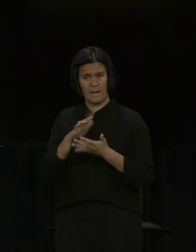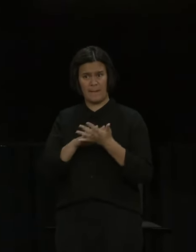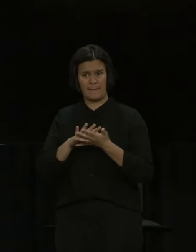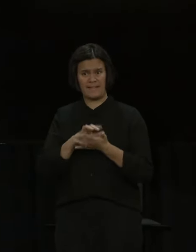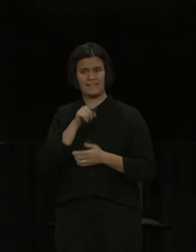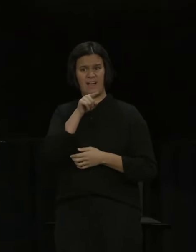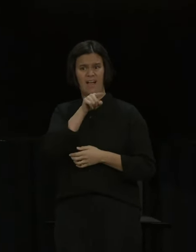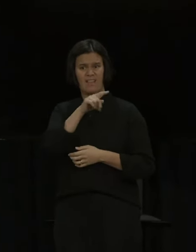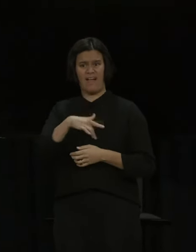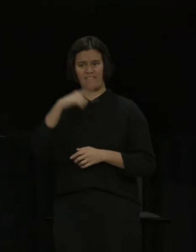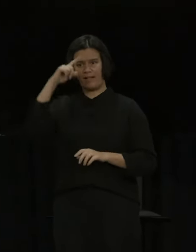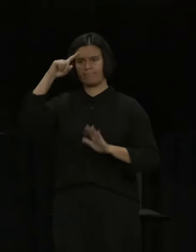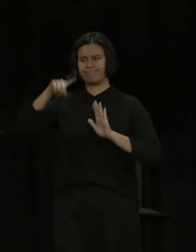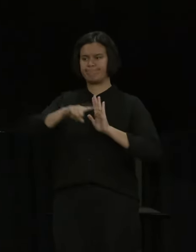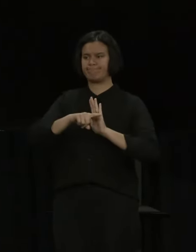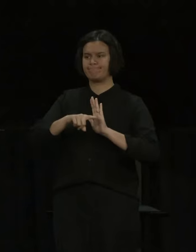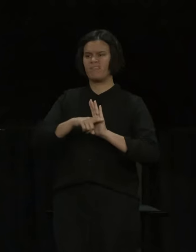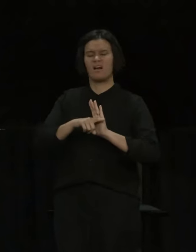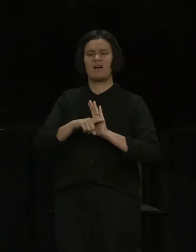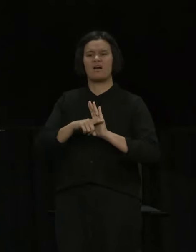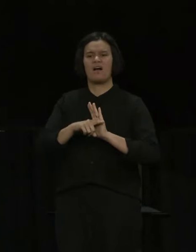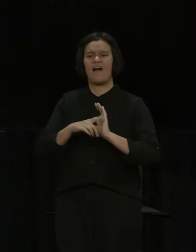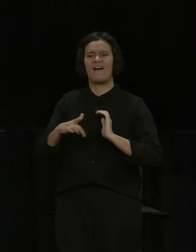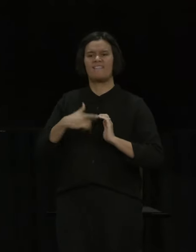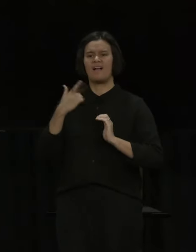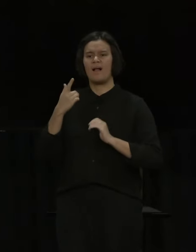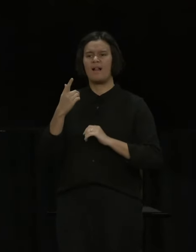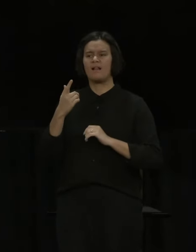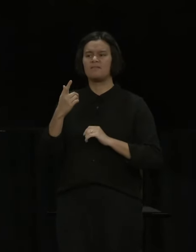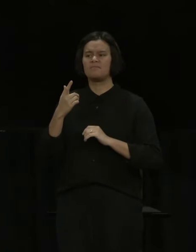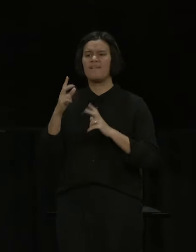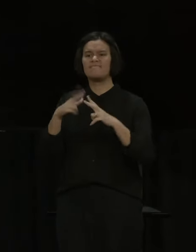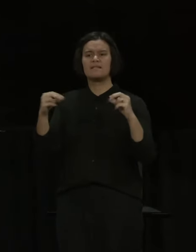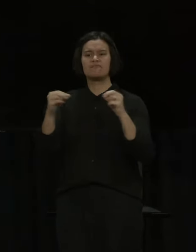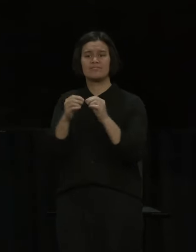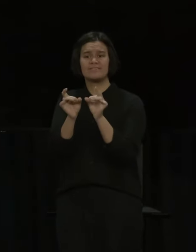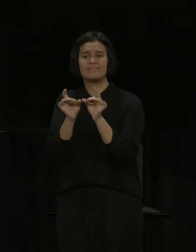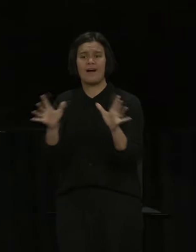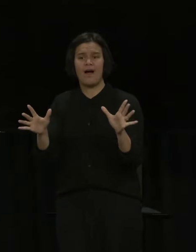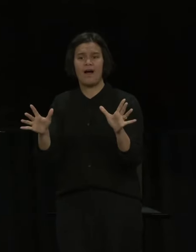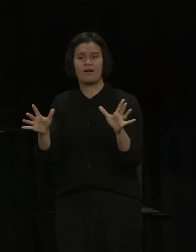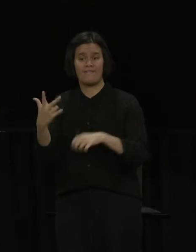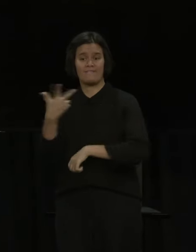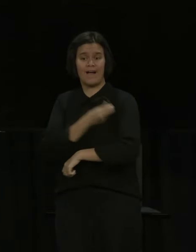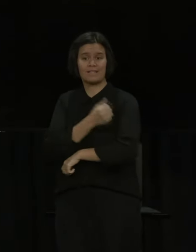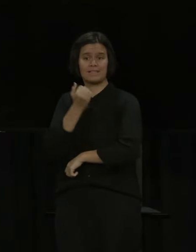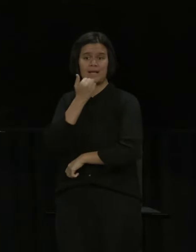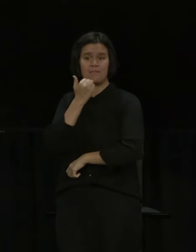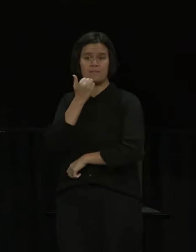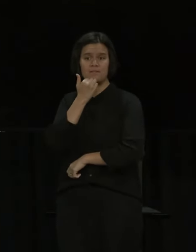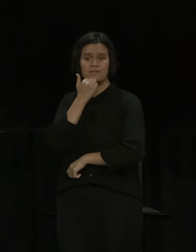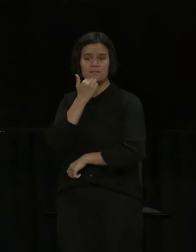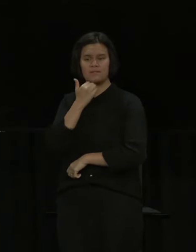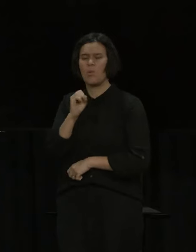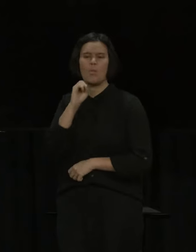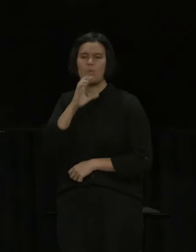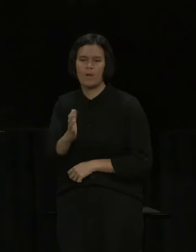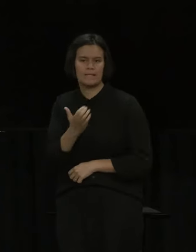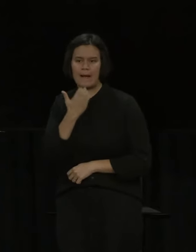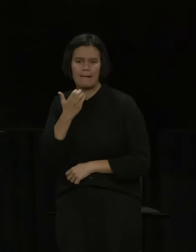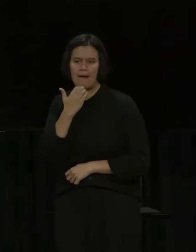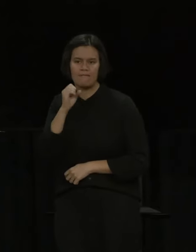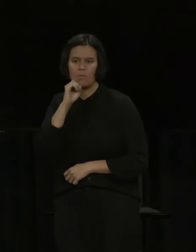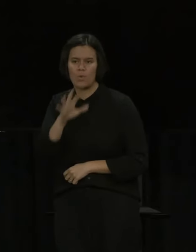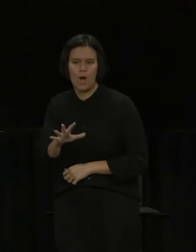will actually be at a much higher vaccination rate come the start of February given that that decision by the Trust was made with the modelling and advice